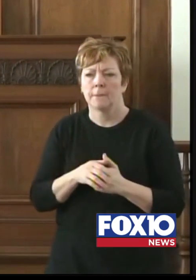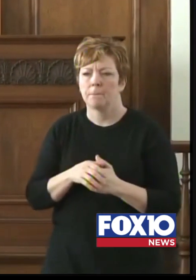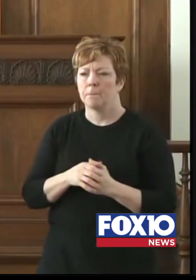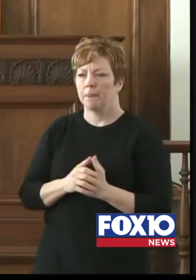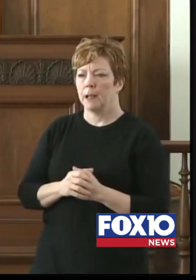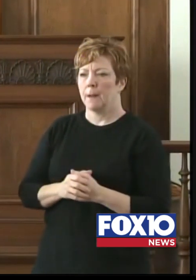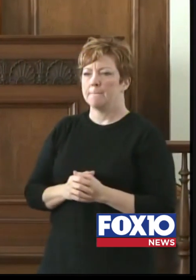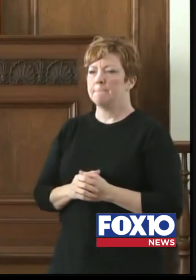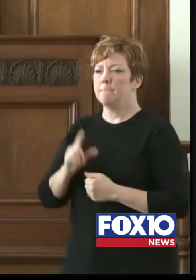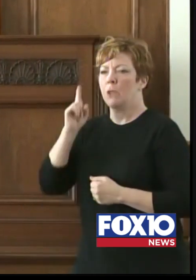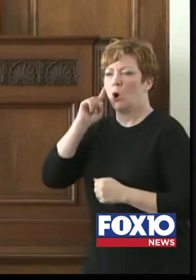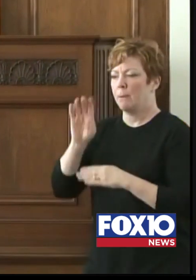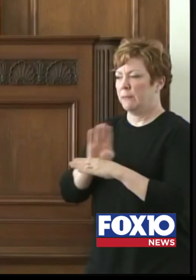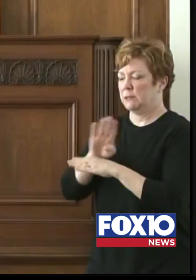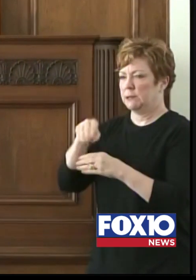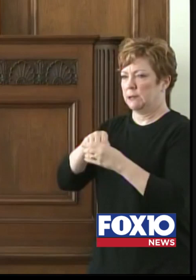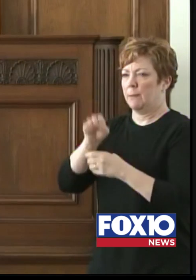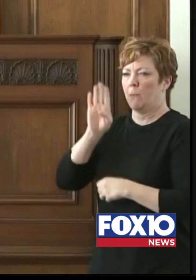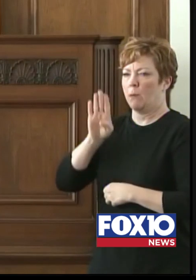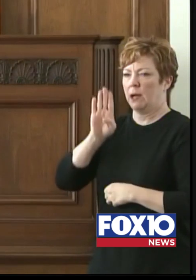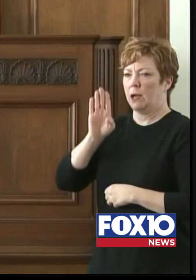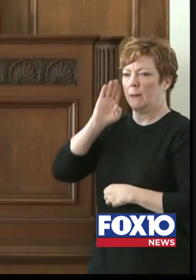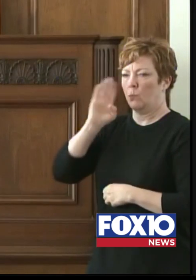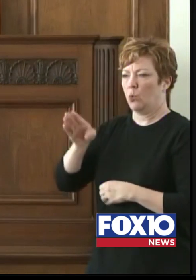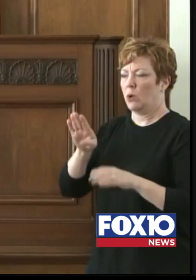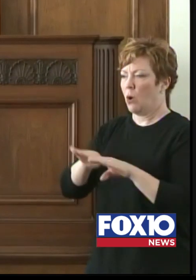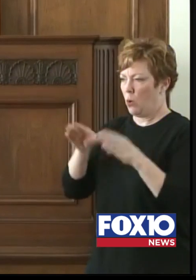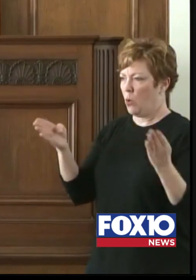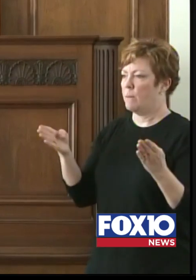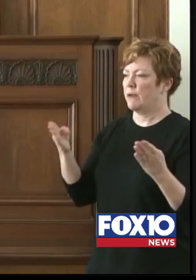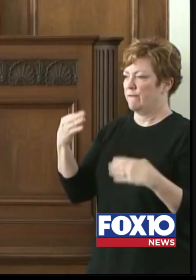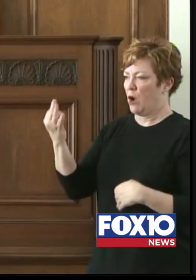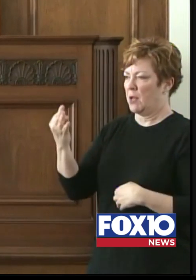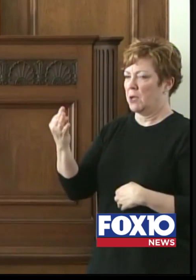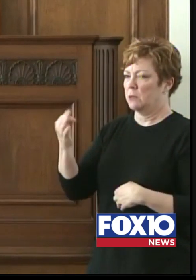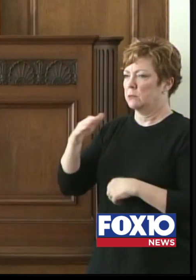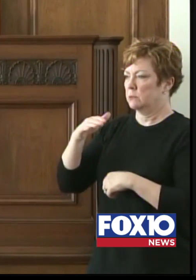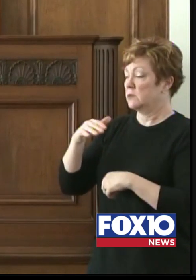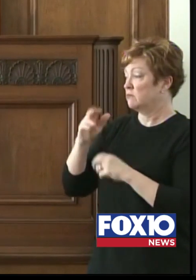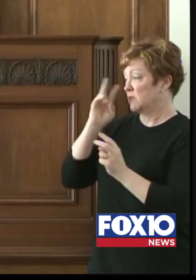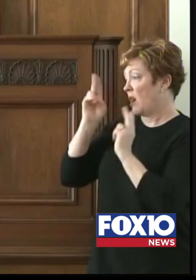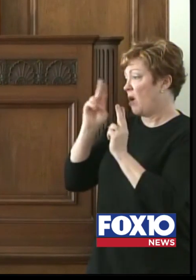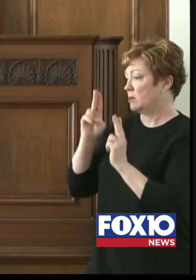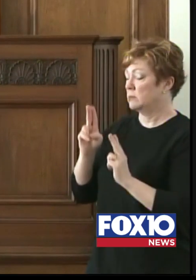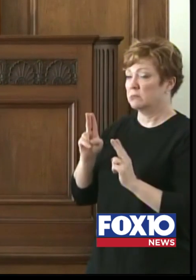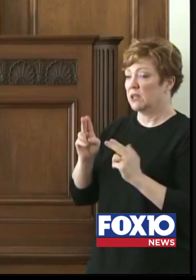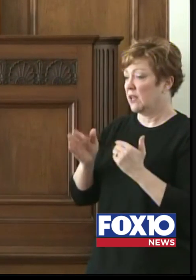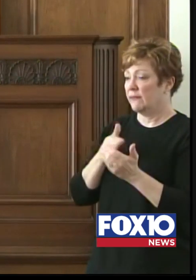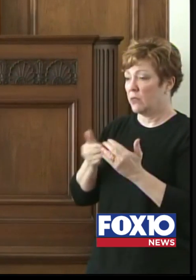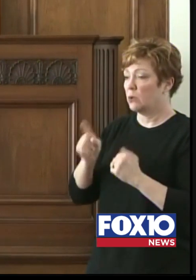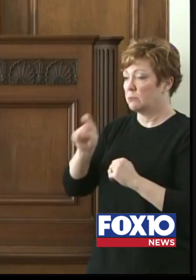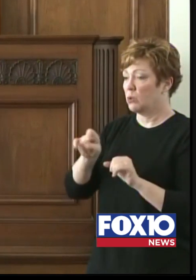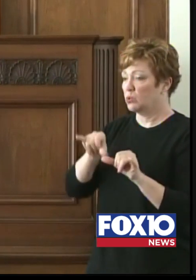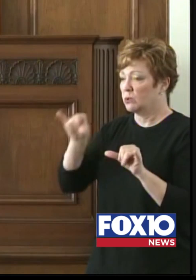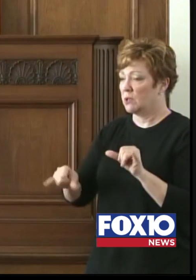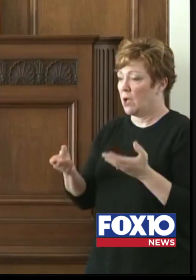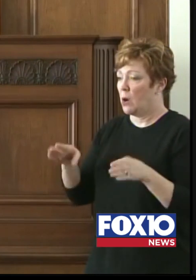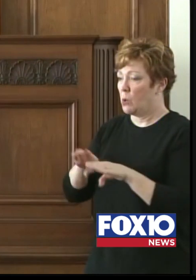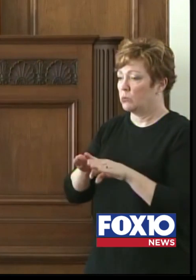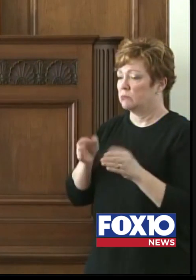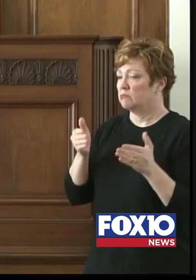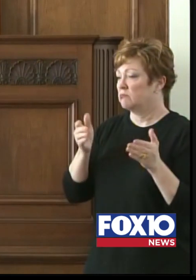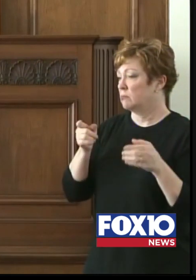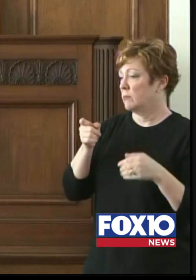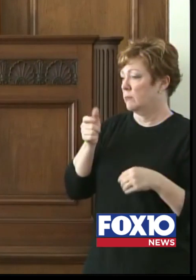area that's planning to open Friday. It's a salon, even though they're on this list that must remain closed. They plan to reopen anyway. What is the state's